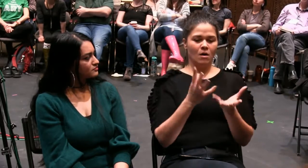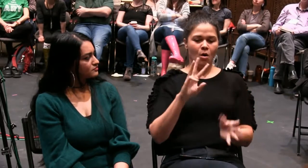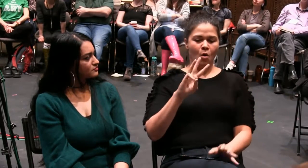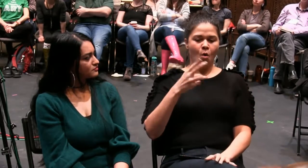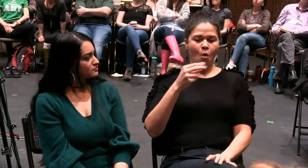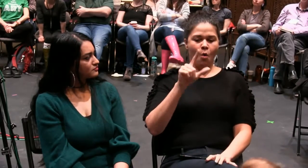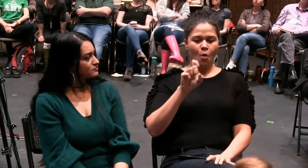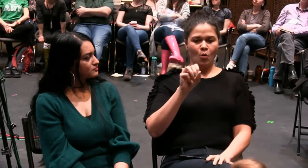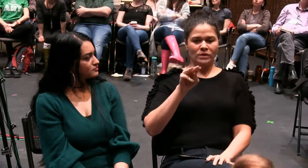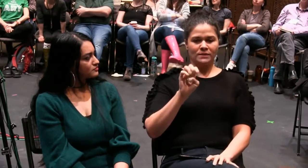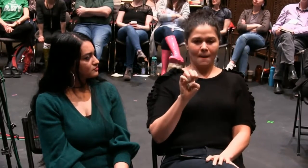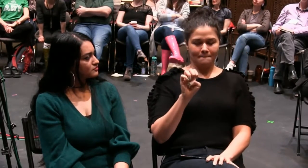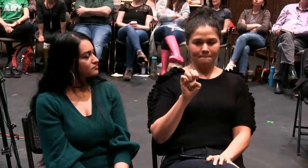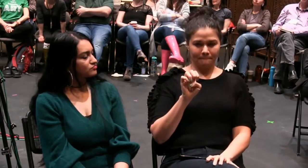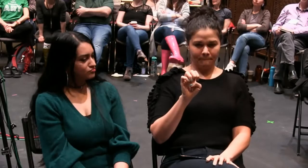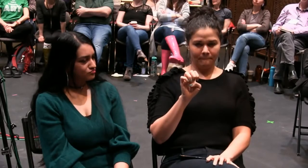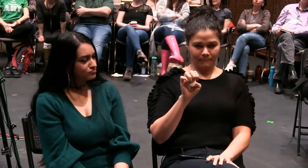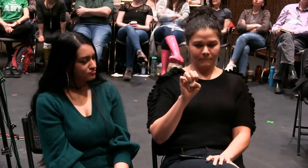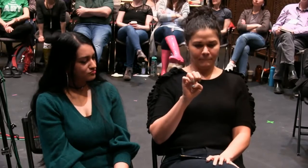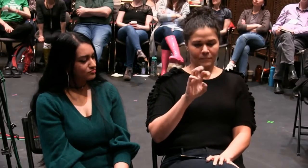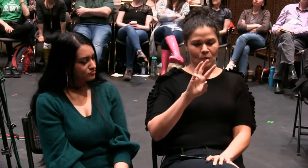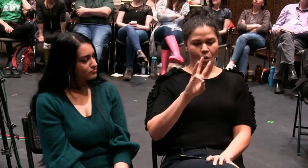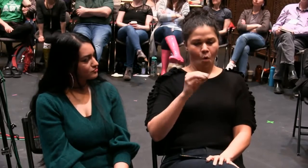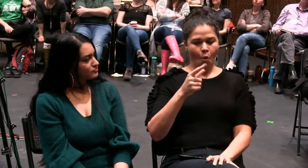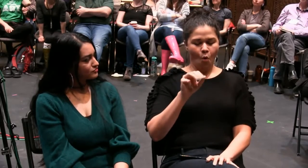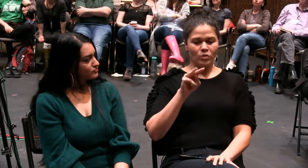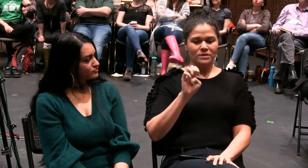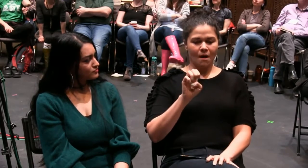So I think it's important that we remember the whole person.